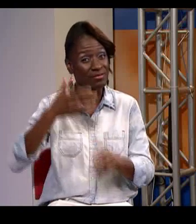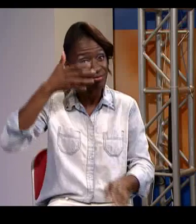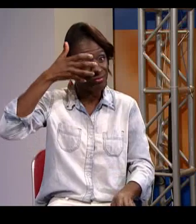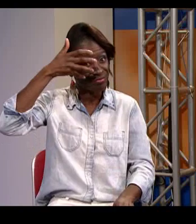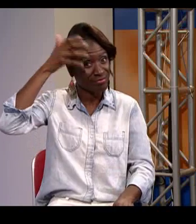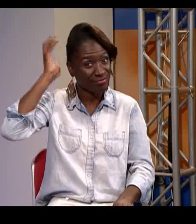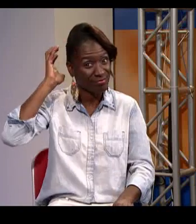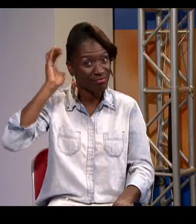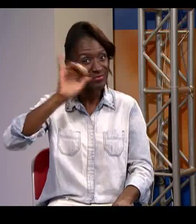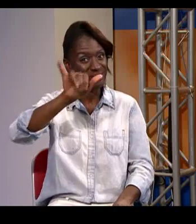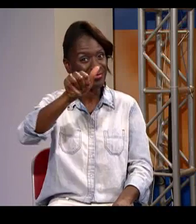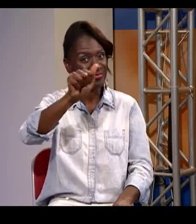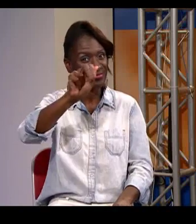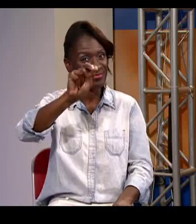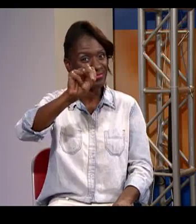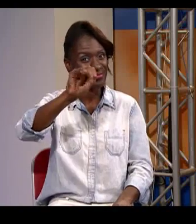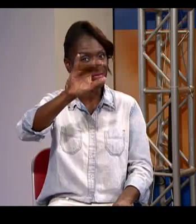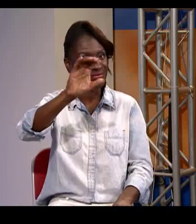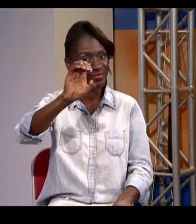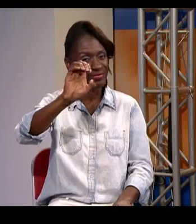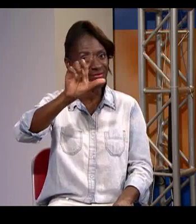a very important person. We have Janice Lyons.